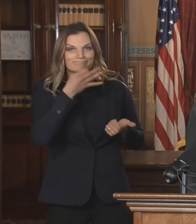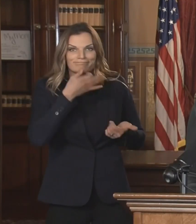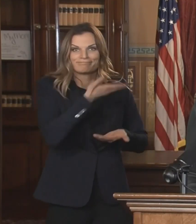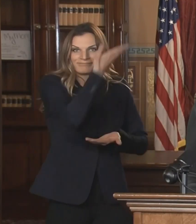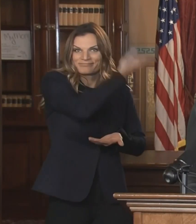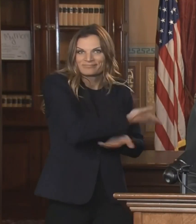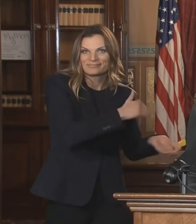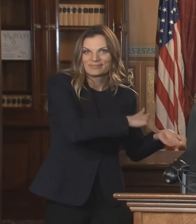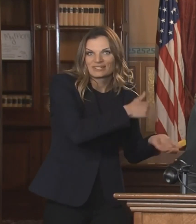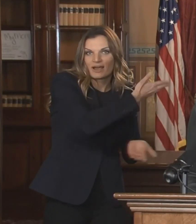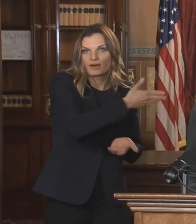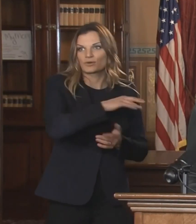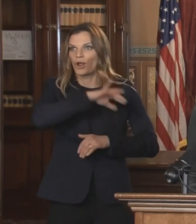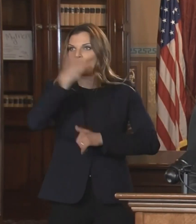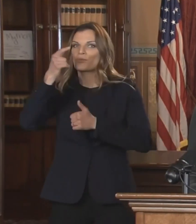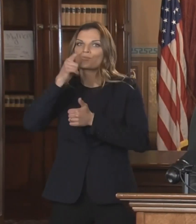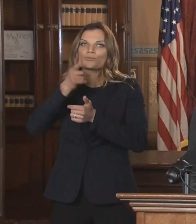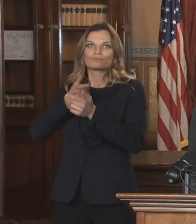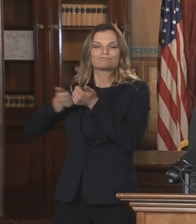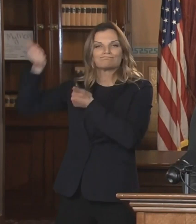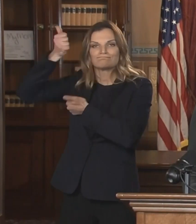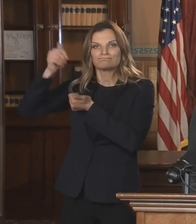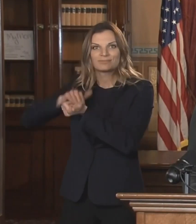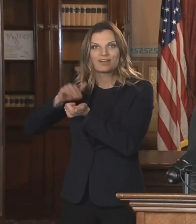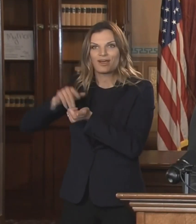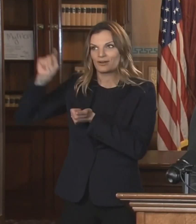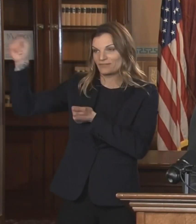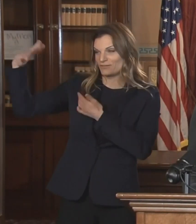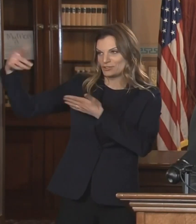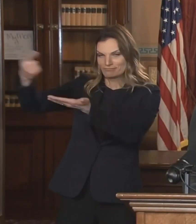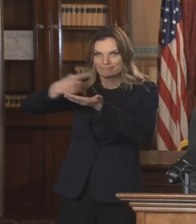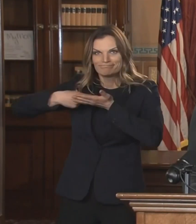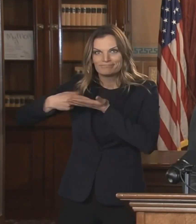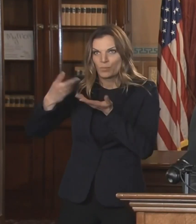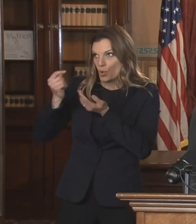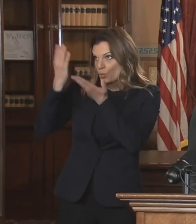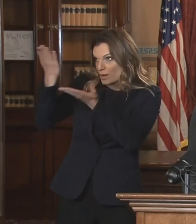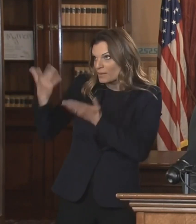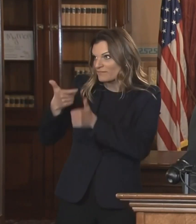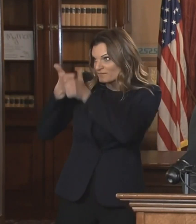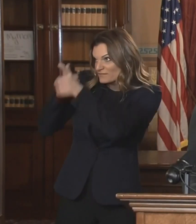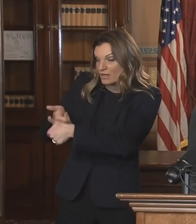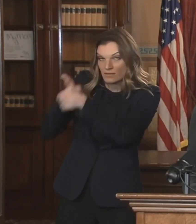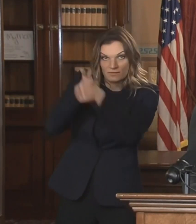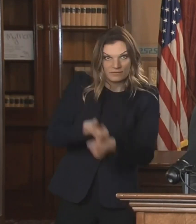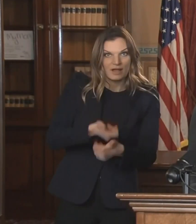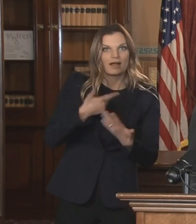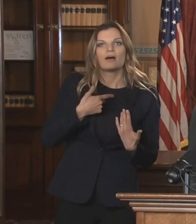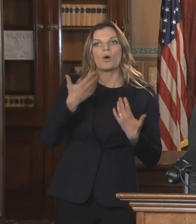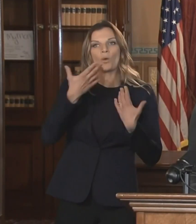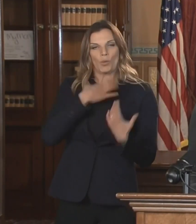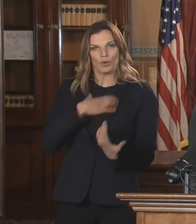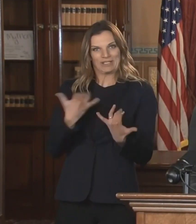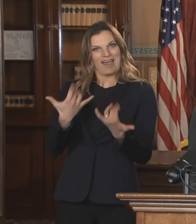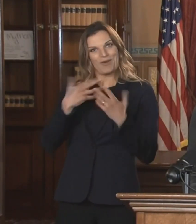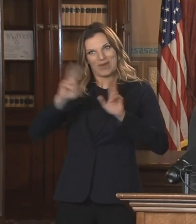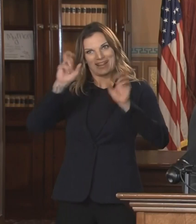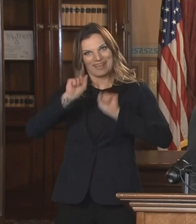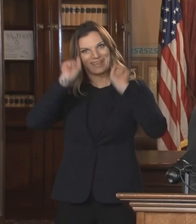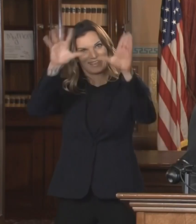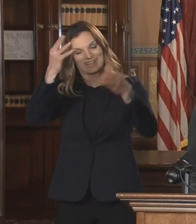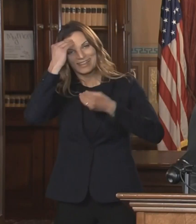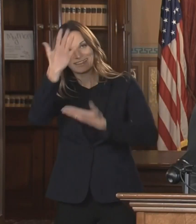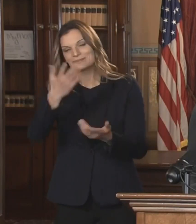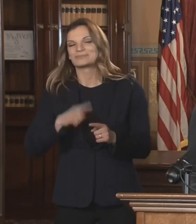um, and, and our public health experts are recommending. So, we, not at that point in time. I wish I could tell you more, but